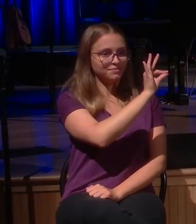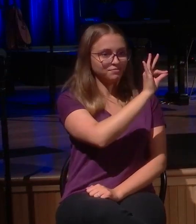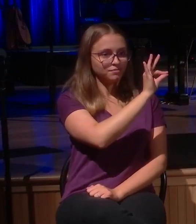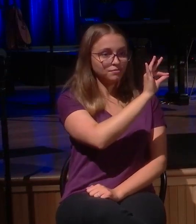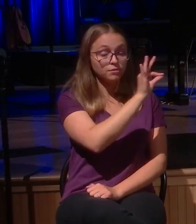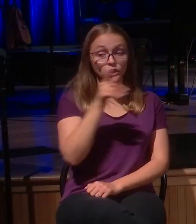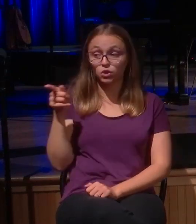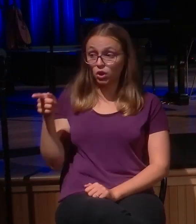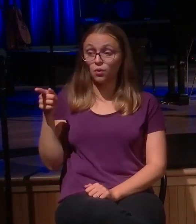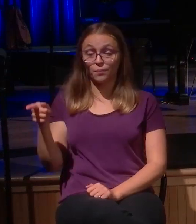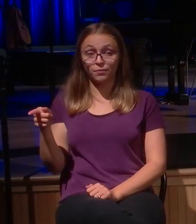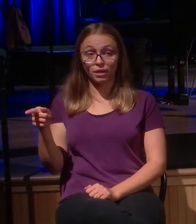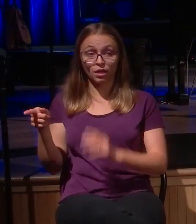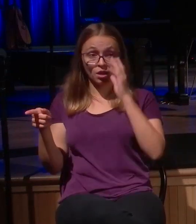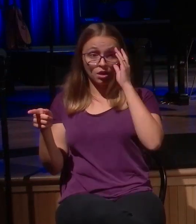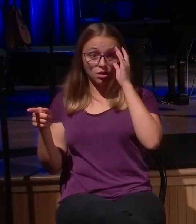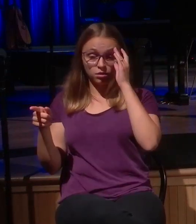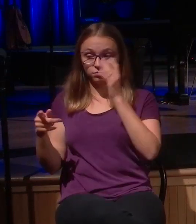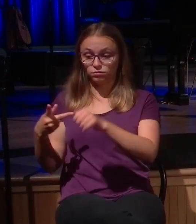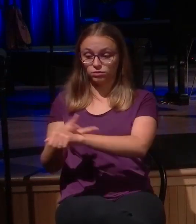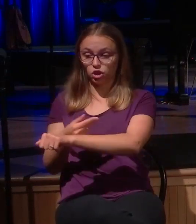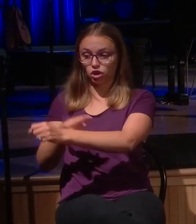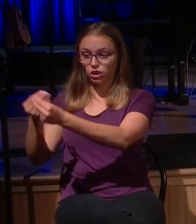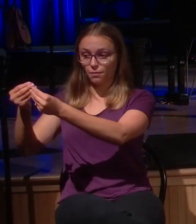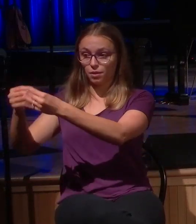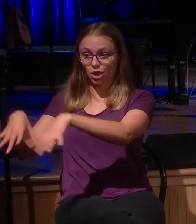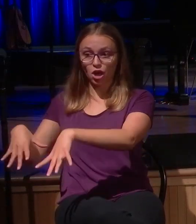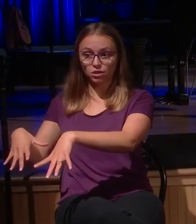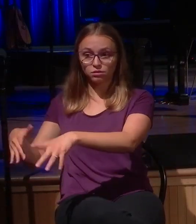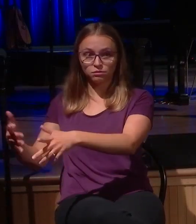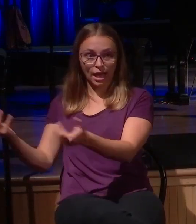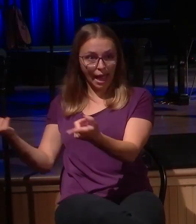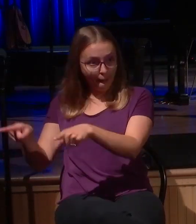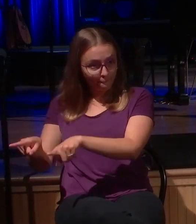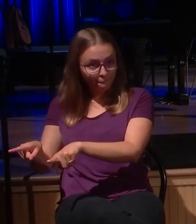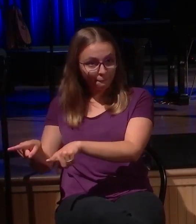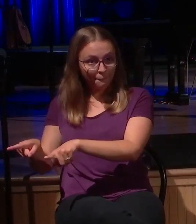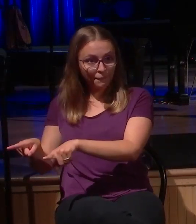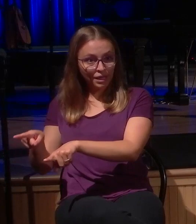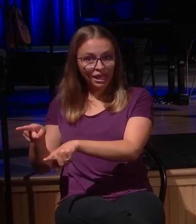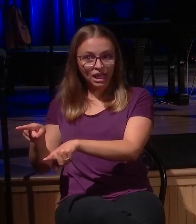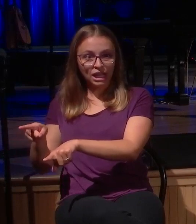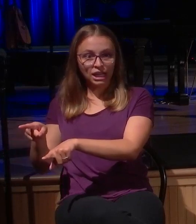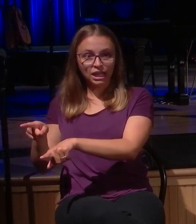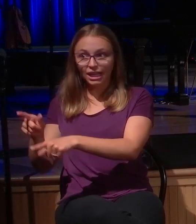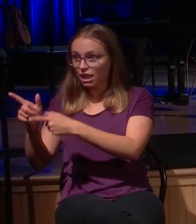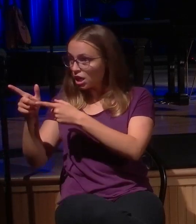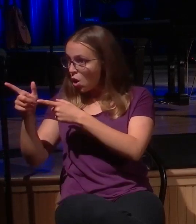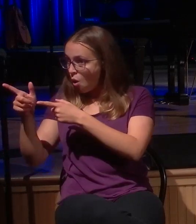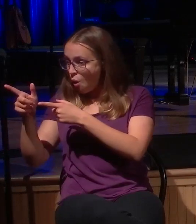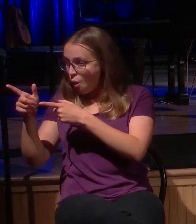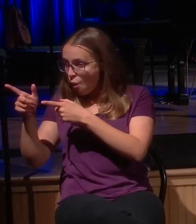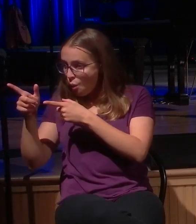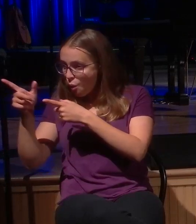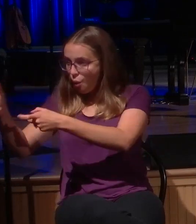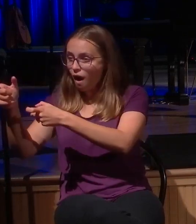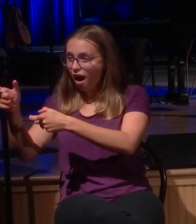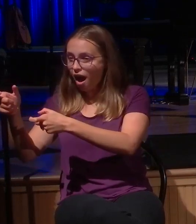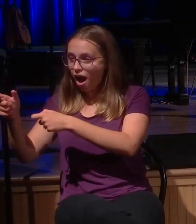the sheep, says that, does he not go after it with urgency? Does he not urgently go after the one that